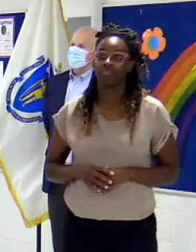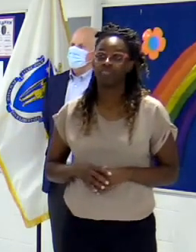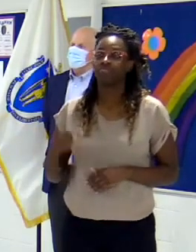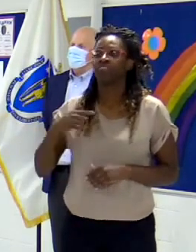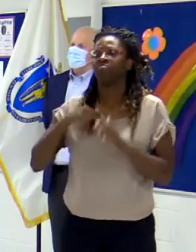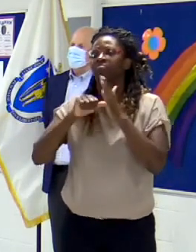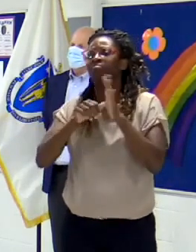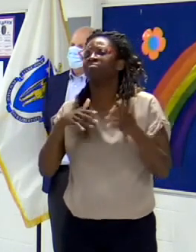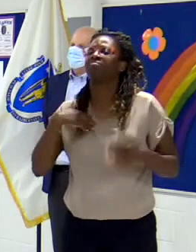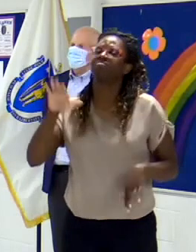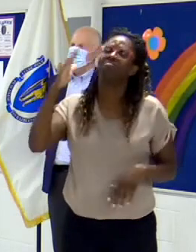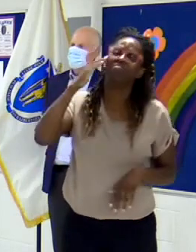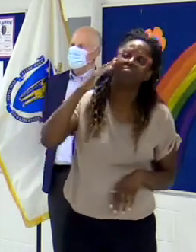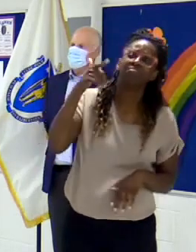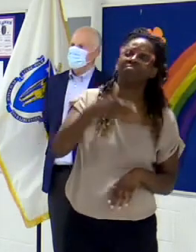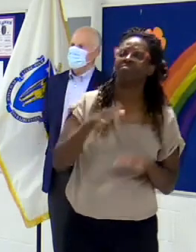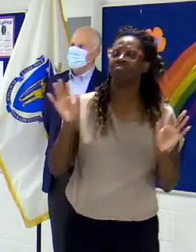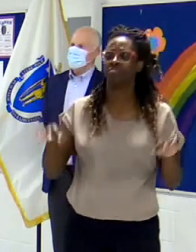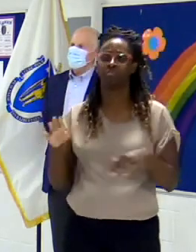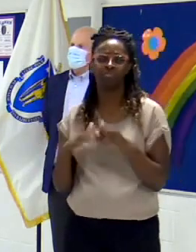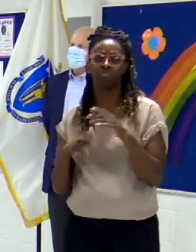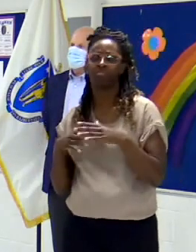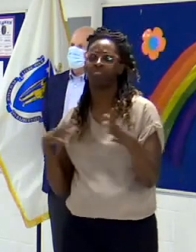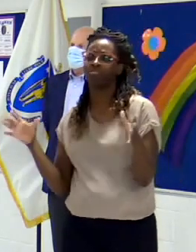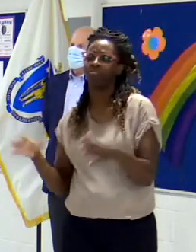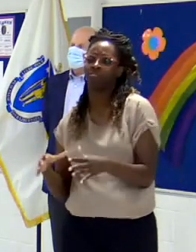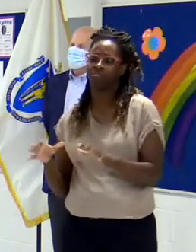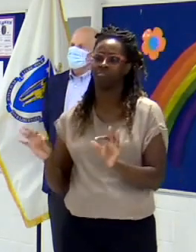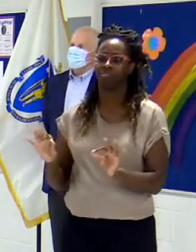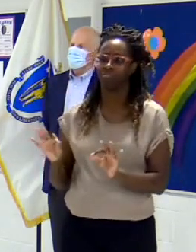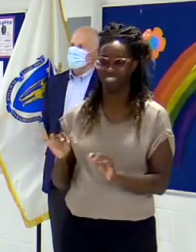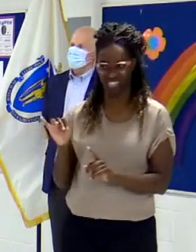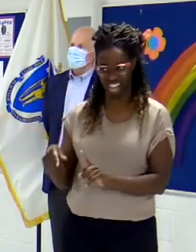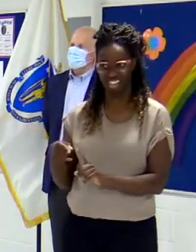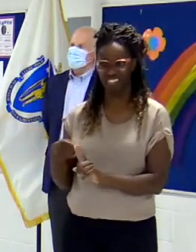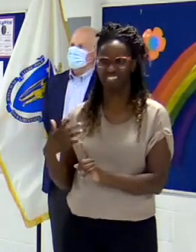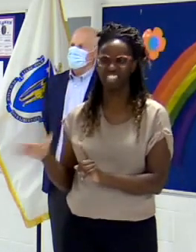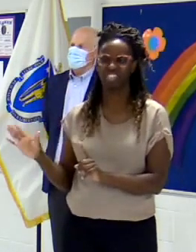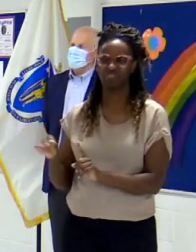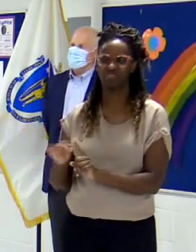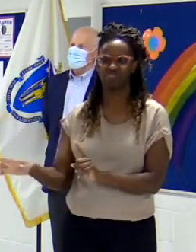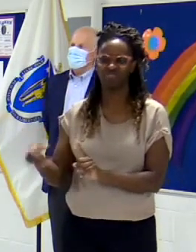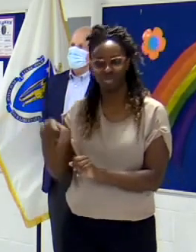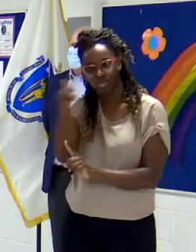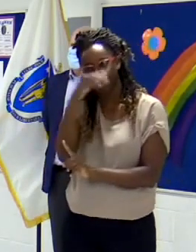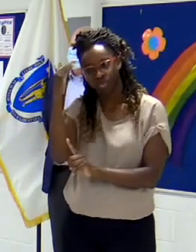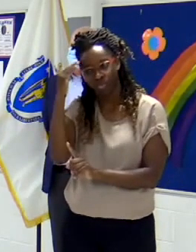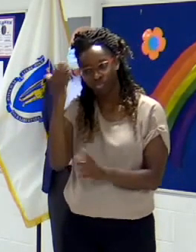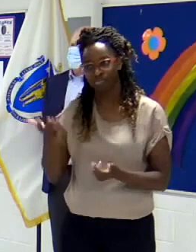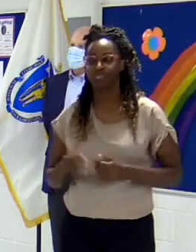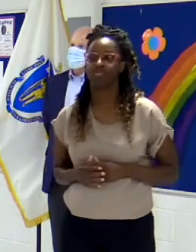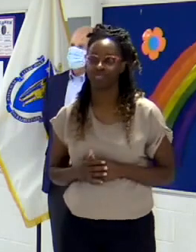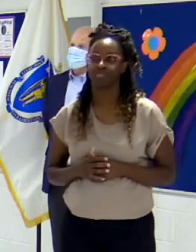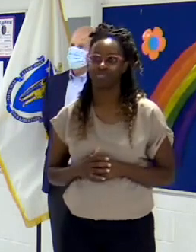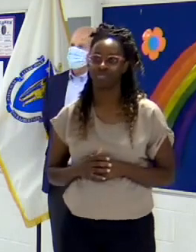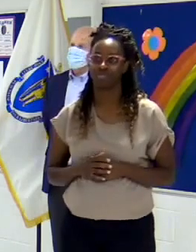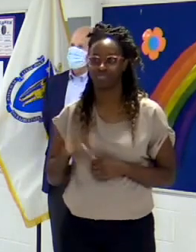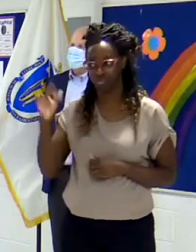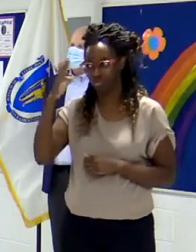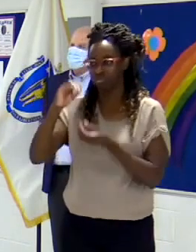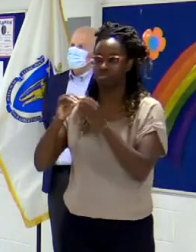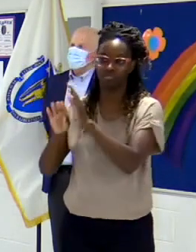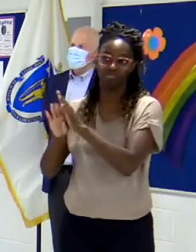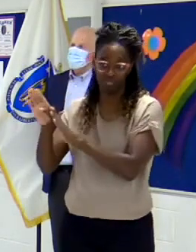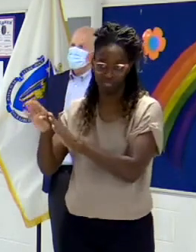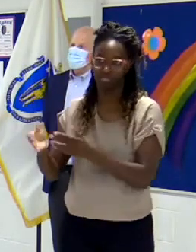is really not just here, but all over the place, the major element that's driving the spread at this point. And